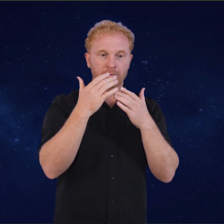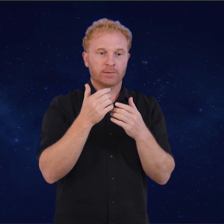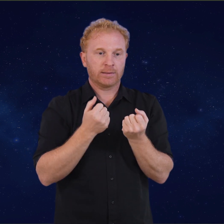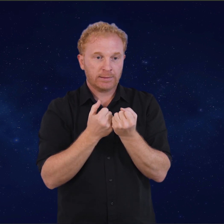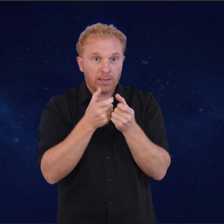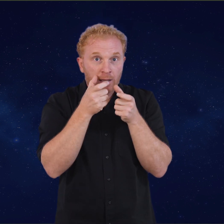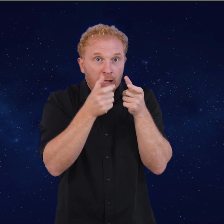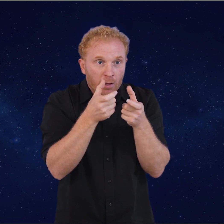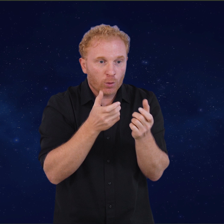practitioners.